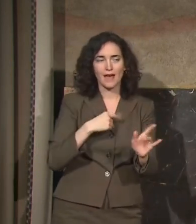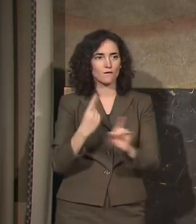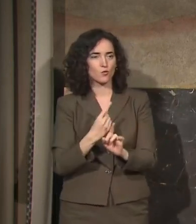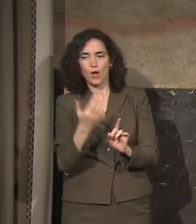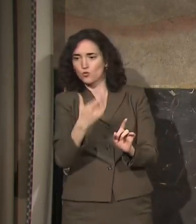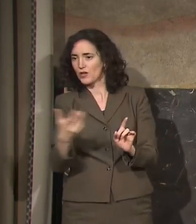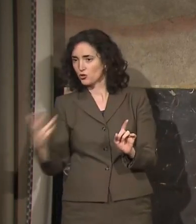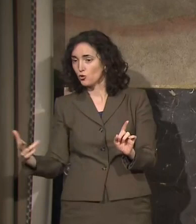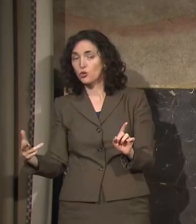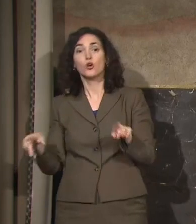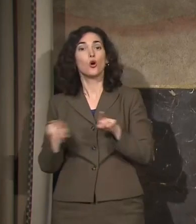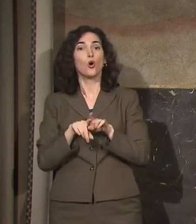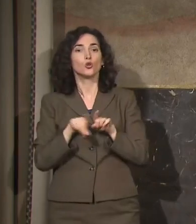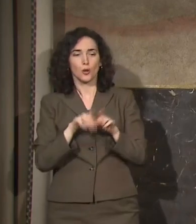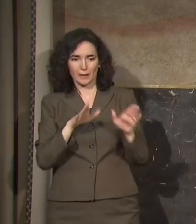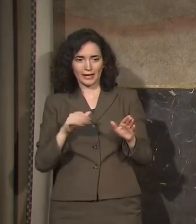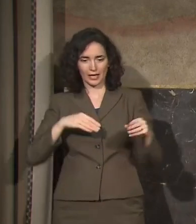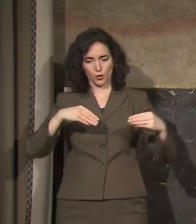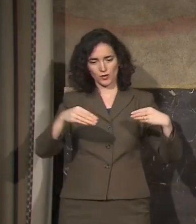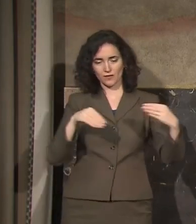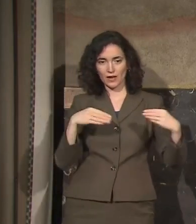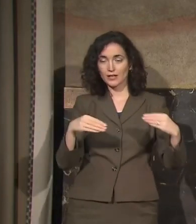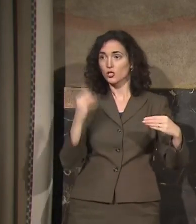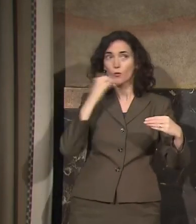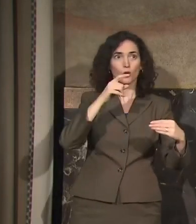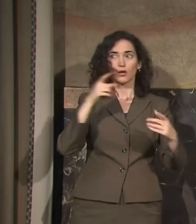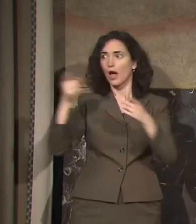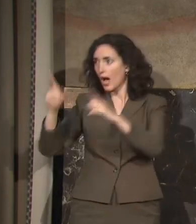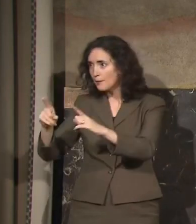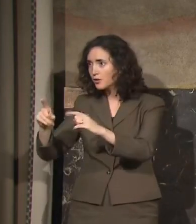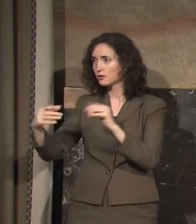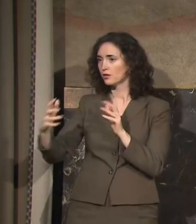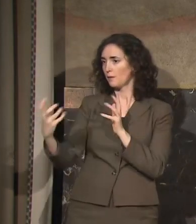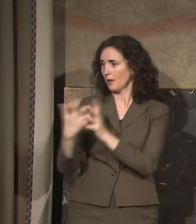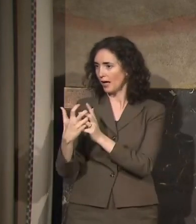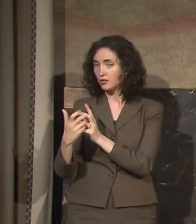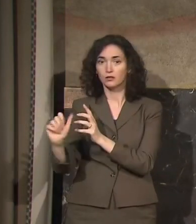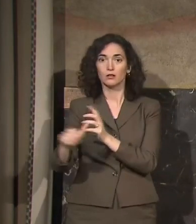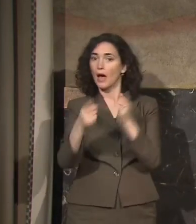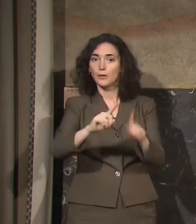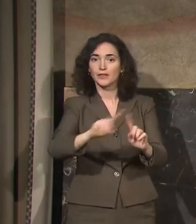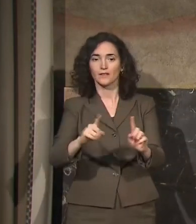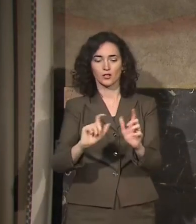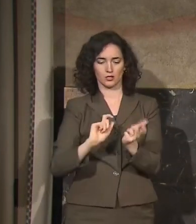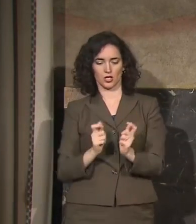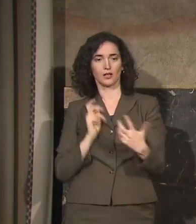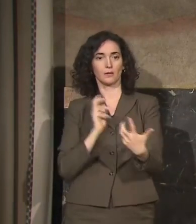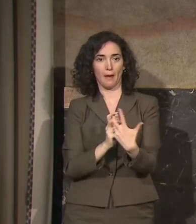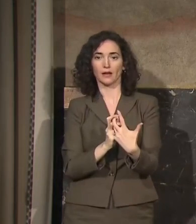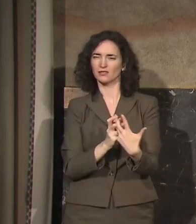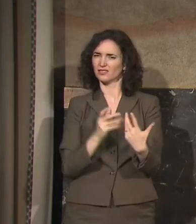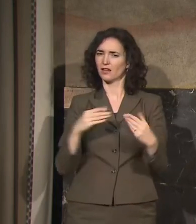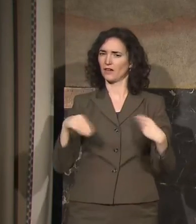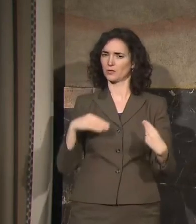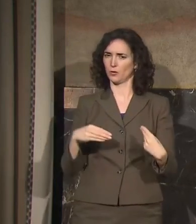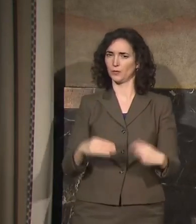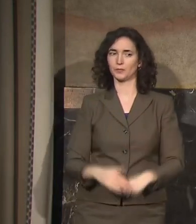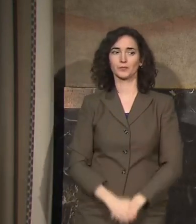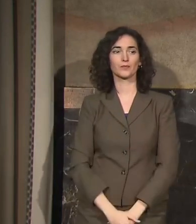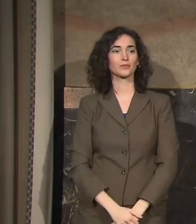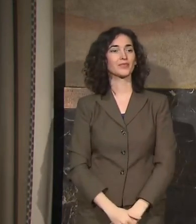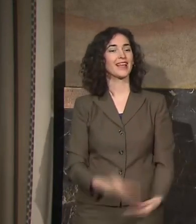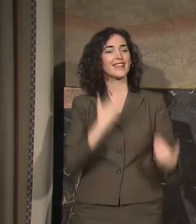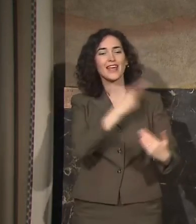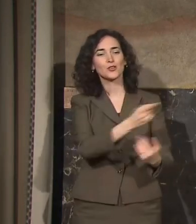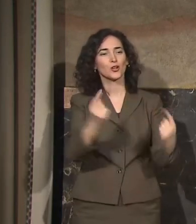flexibility that we need to be able to respond however we need to respond to meet the needs of the people. I want to thank you all